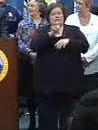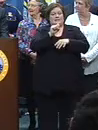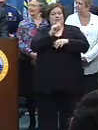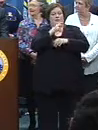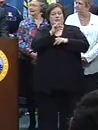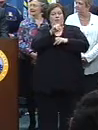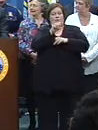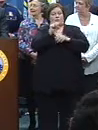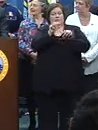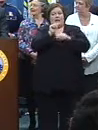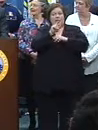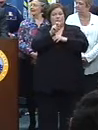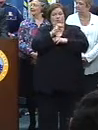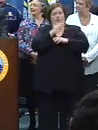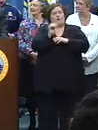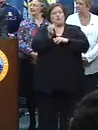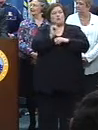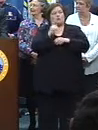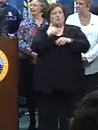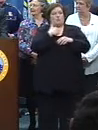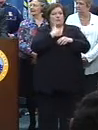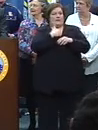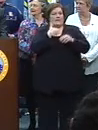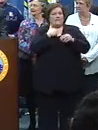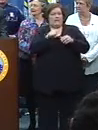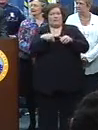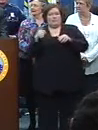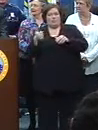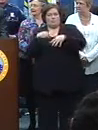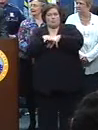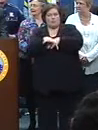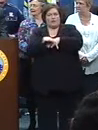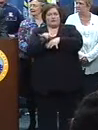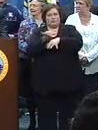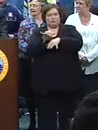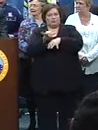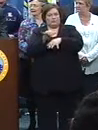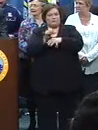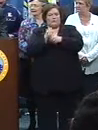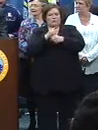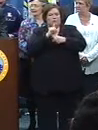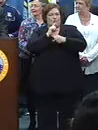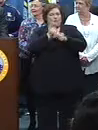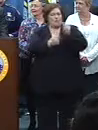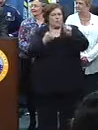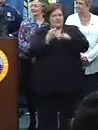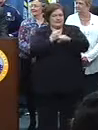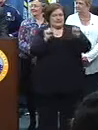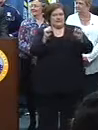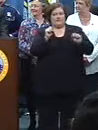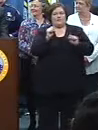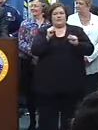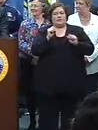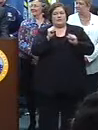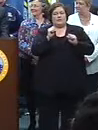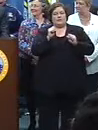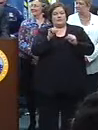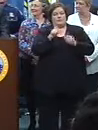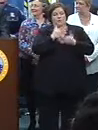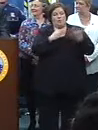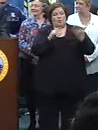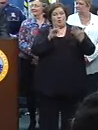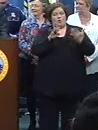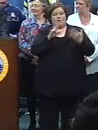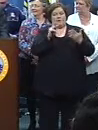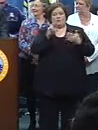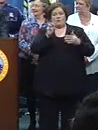Avenue, and we also were, of course, in several parades, ensuring public safety. We had, as part of the crew